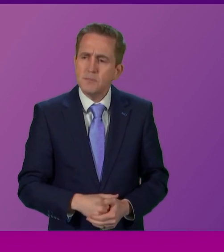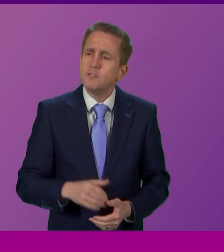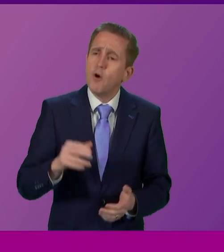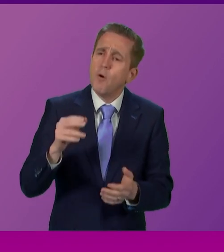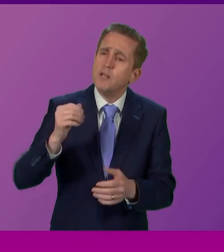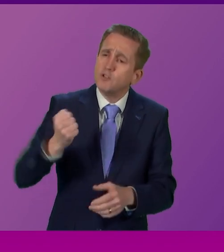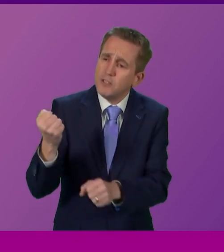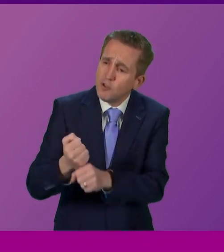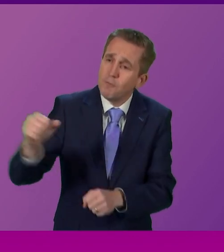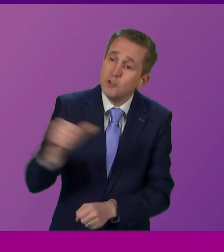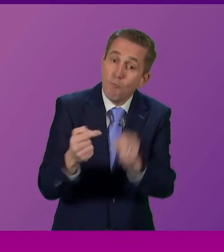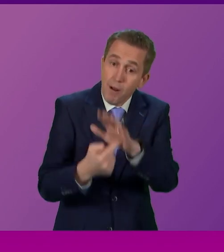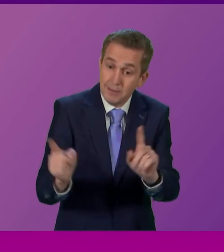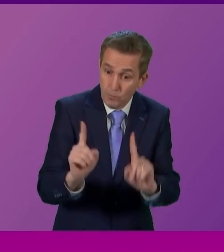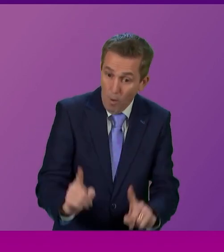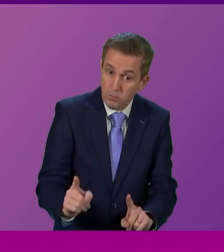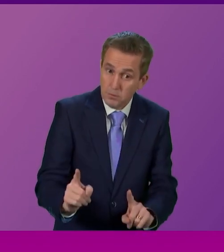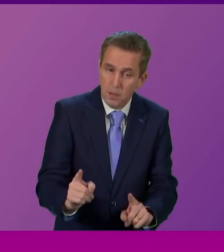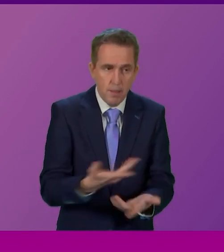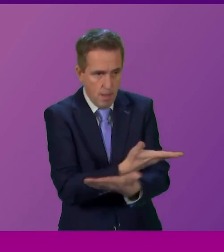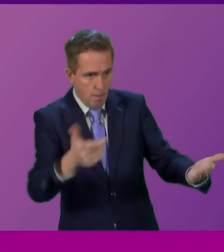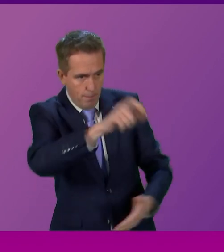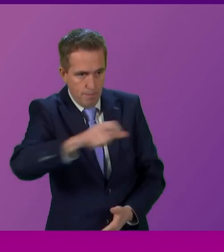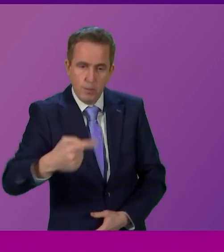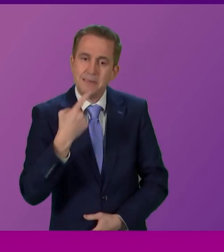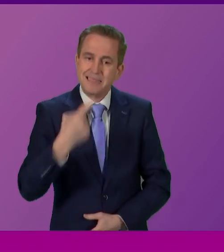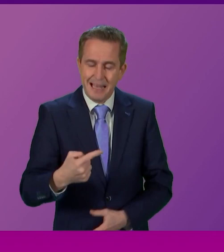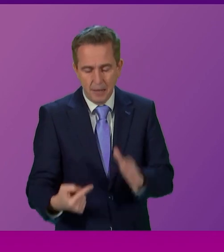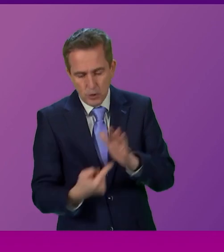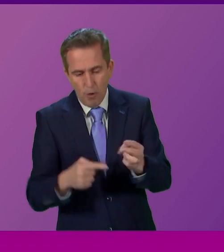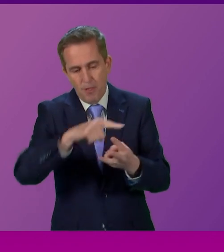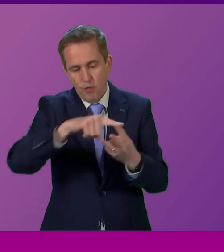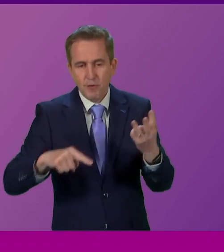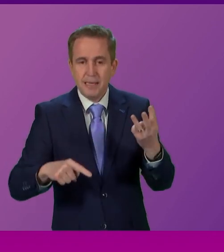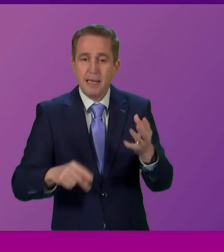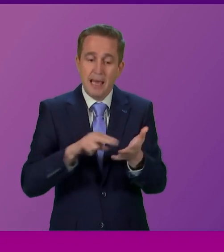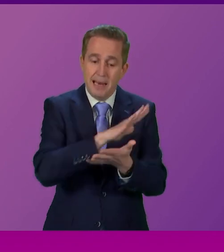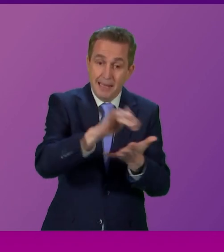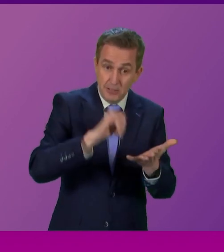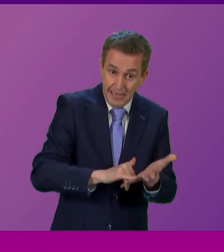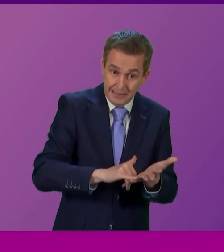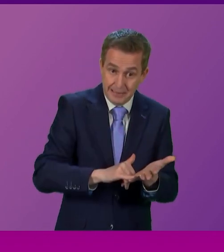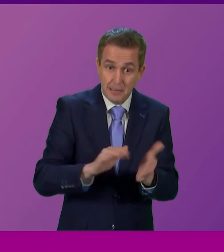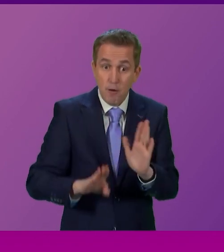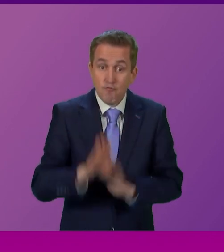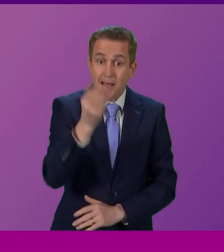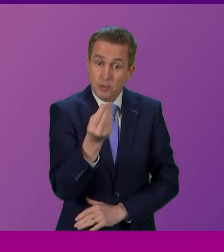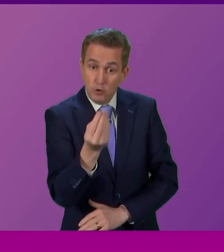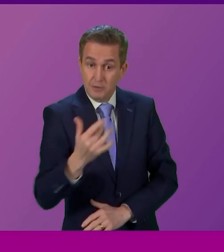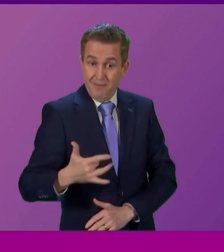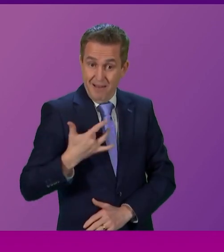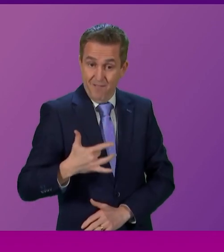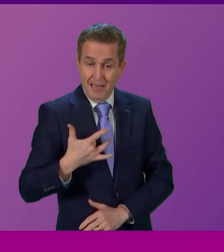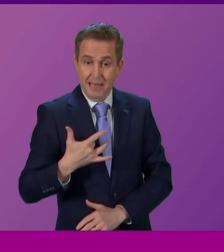prioritise, Scottish people have been clear. Those top three issues, the NHS, the rising cost of living and exorbitant